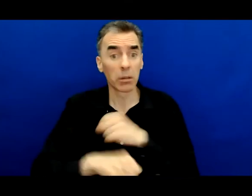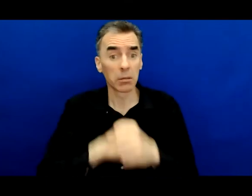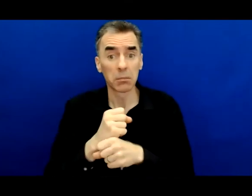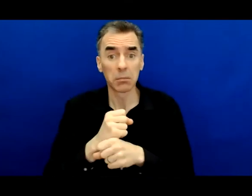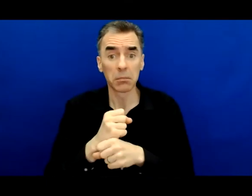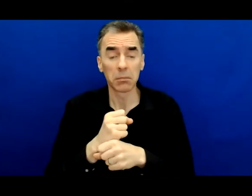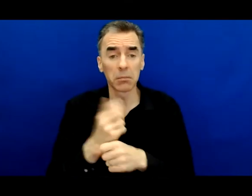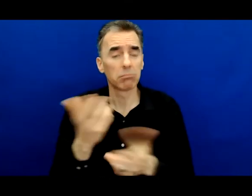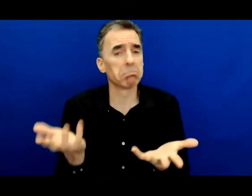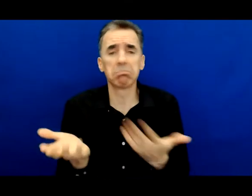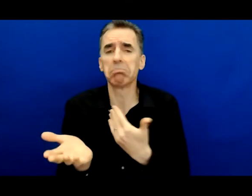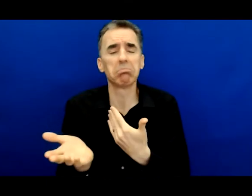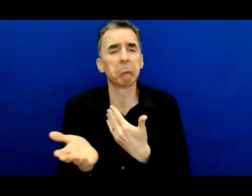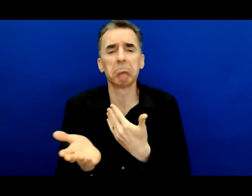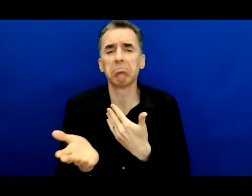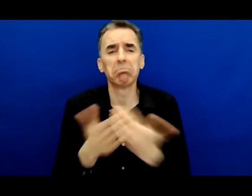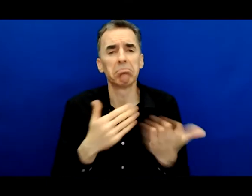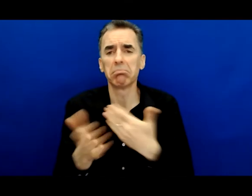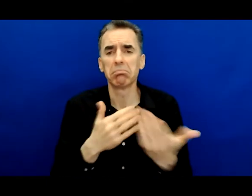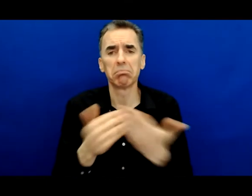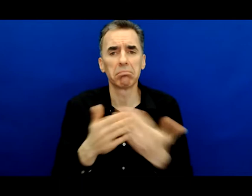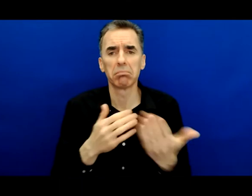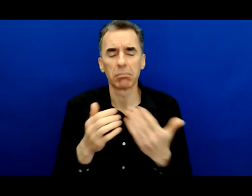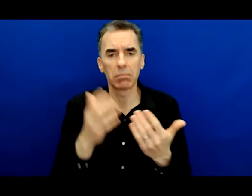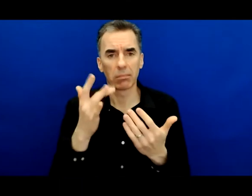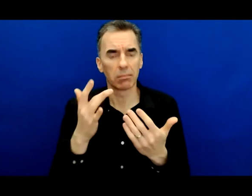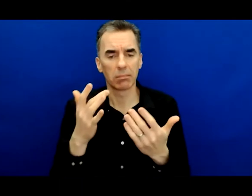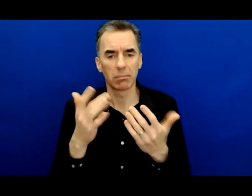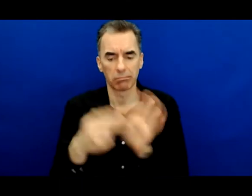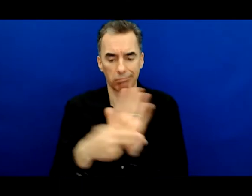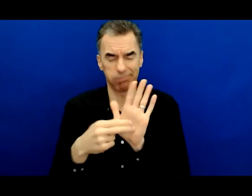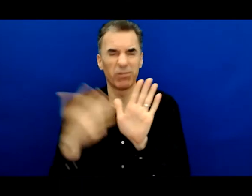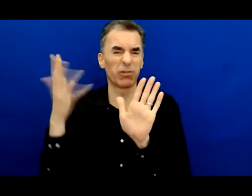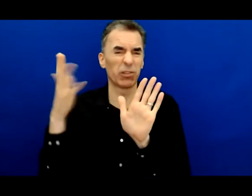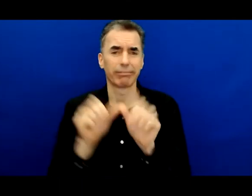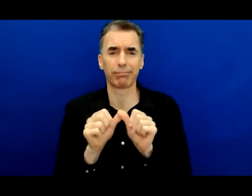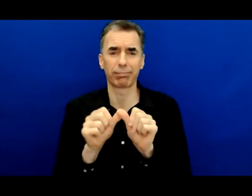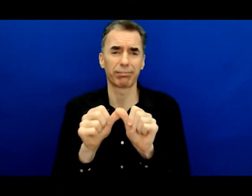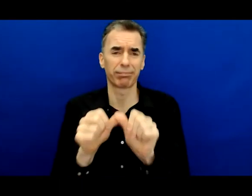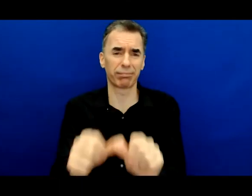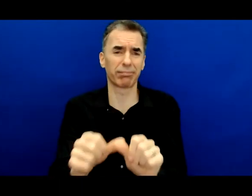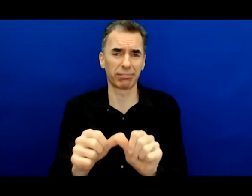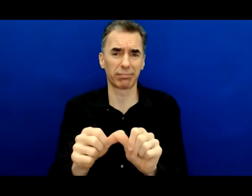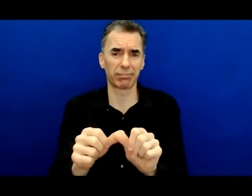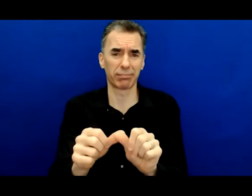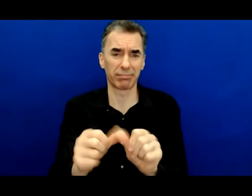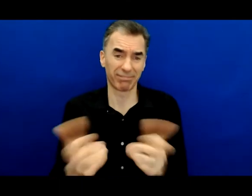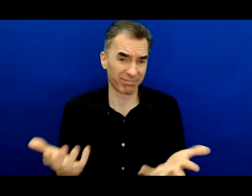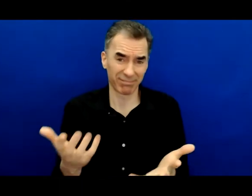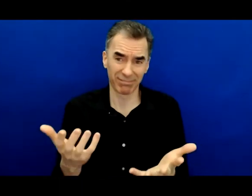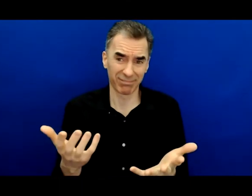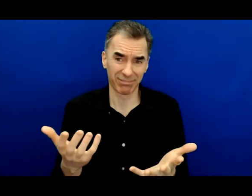in this way. That record is a life sentence because the stigma of a criminal record is meant to stay with you for the remainder of your waking days.